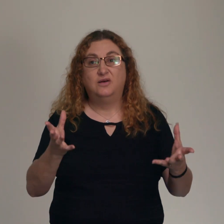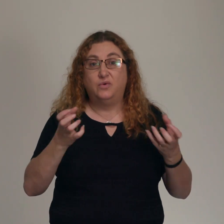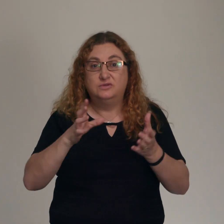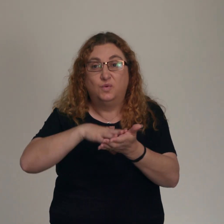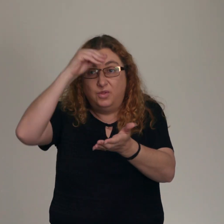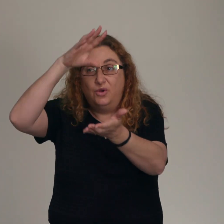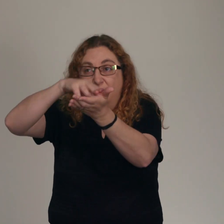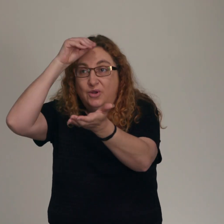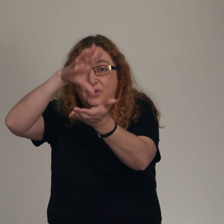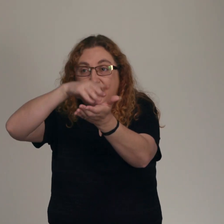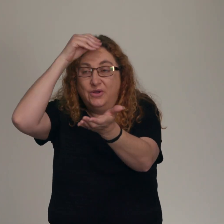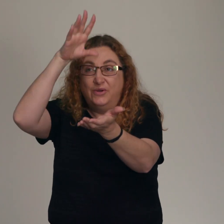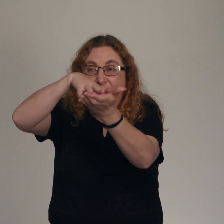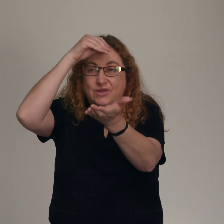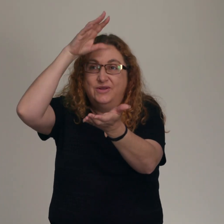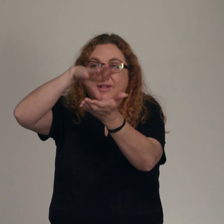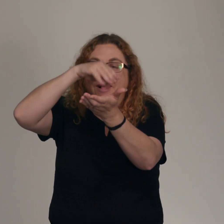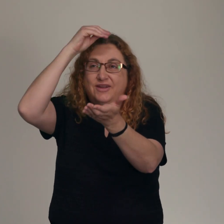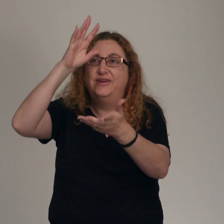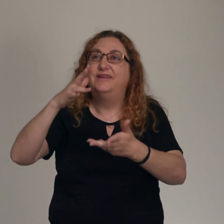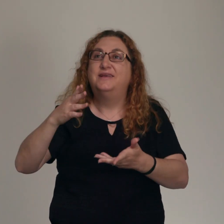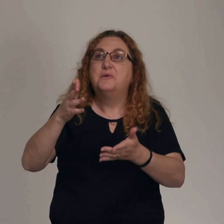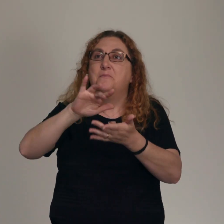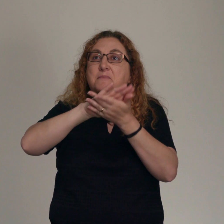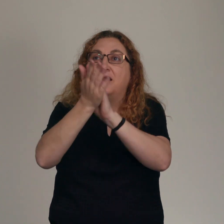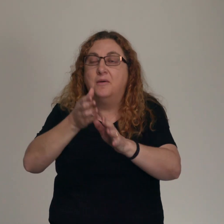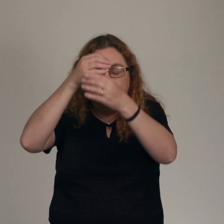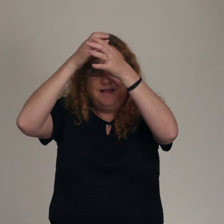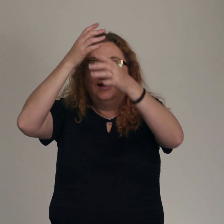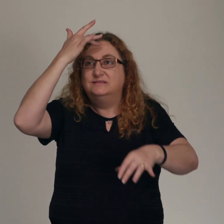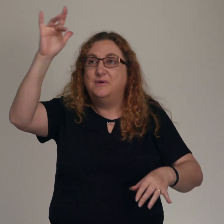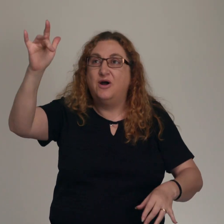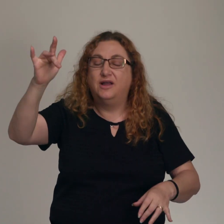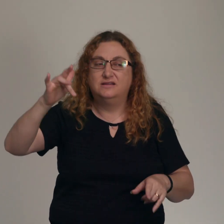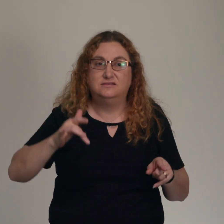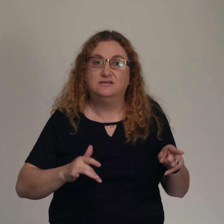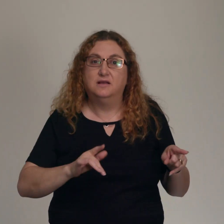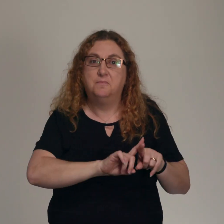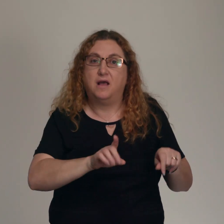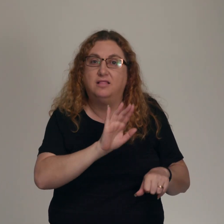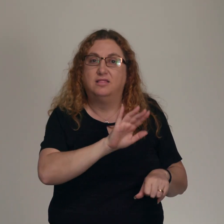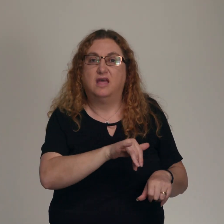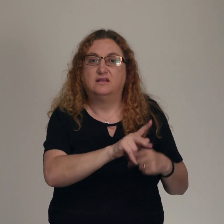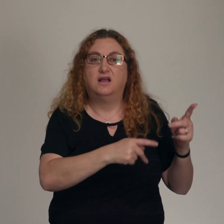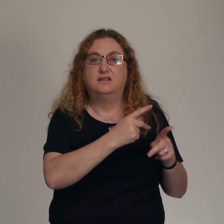they want to have the material shape their thinking and shape their living, they're the kind of student who will always be asking the teacher,